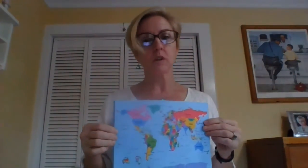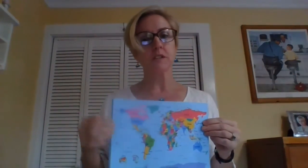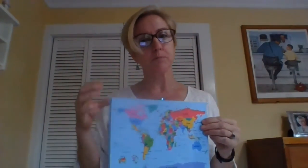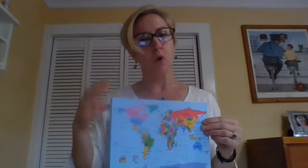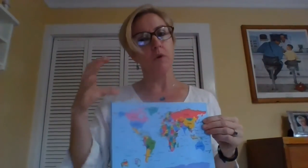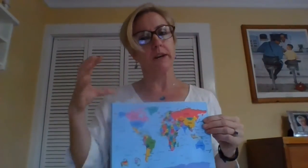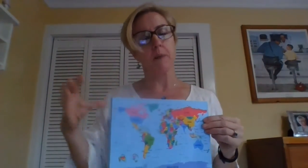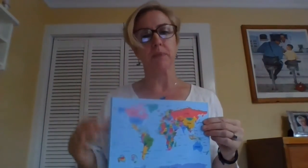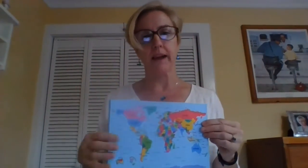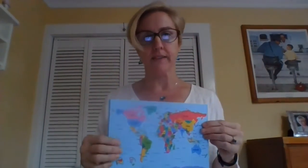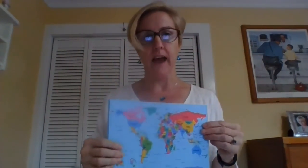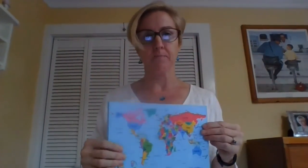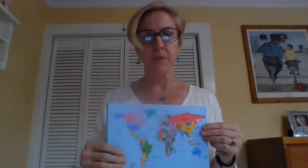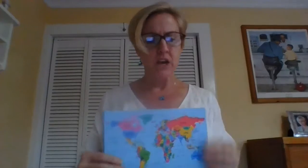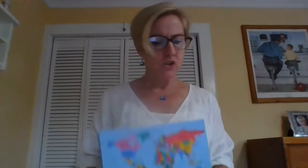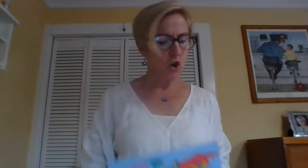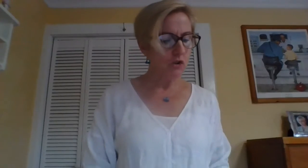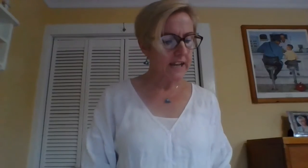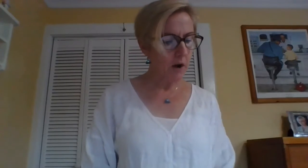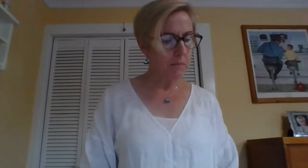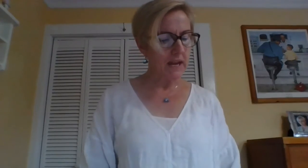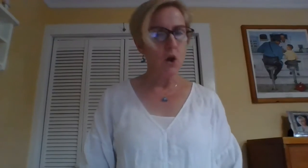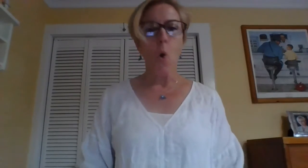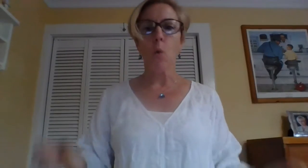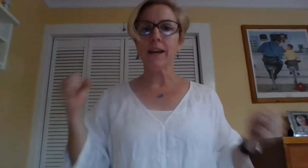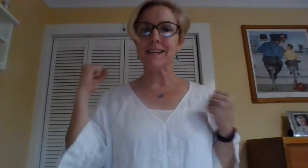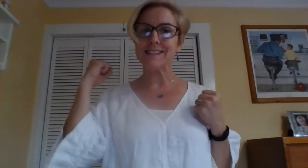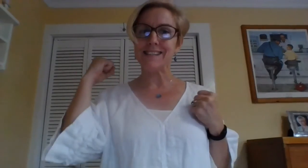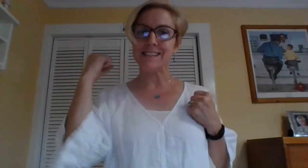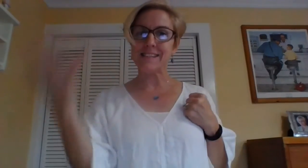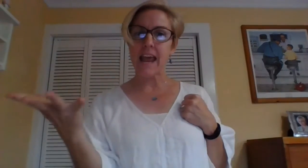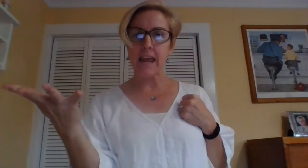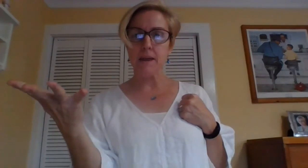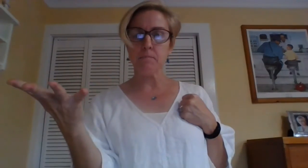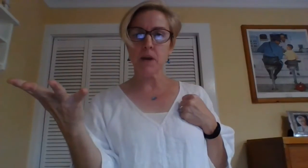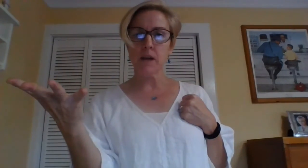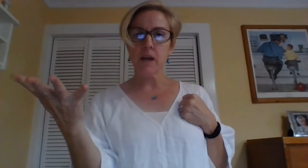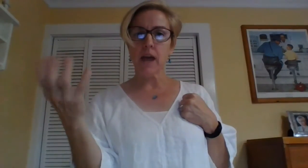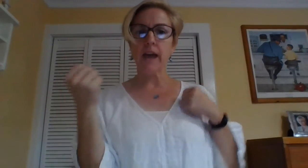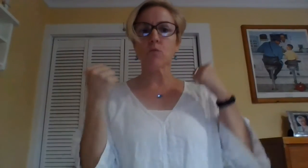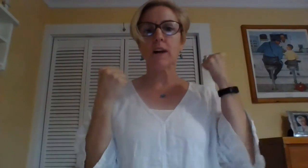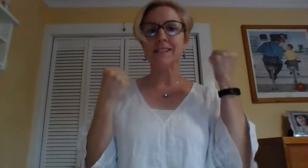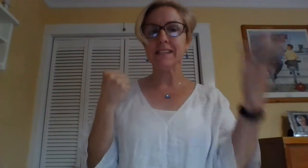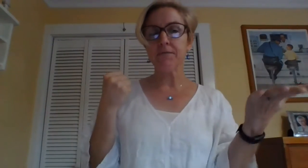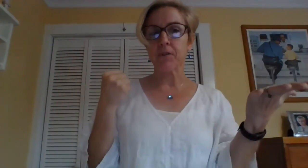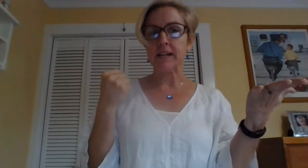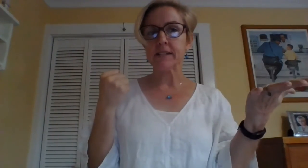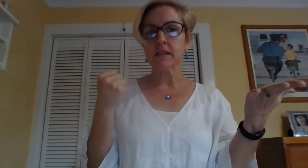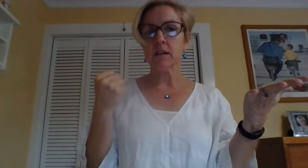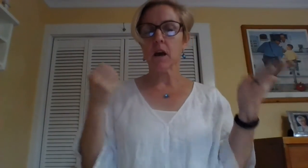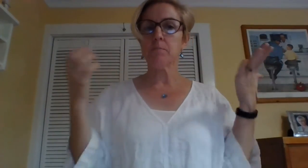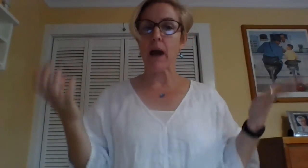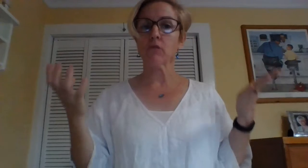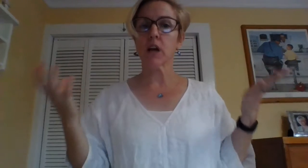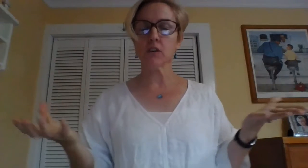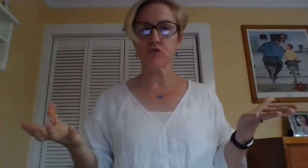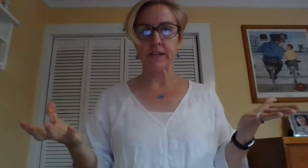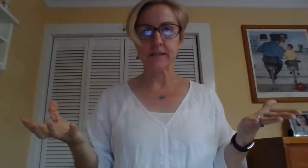world is broken up like that. So tell me what is the same and what is different about countries.